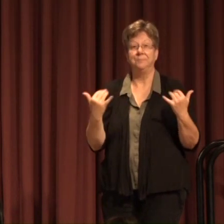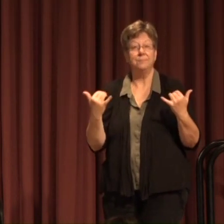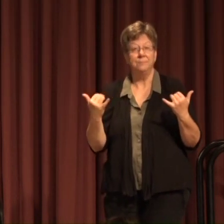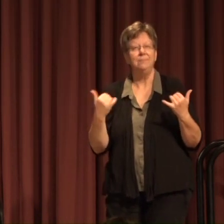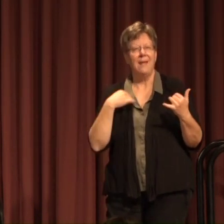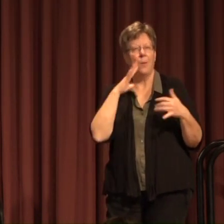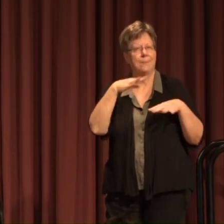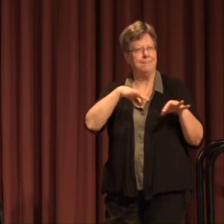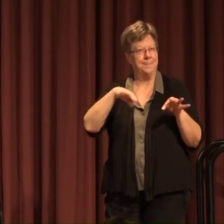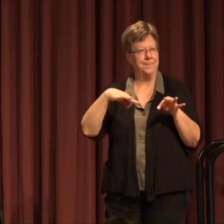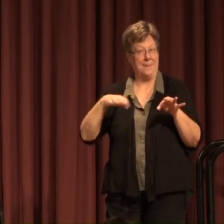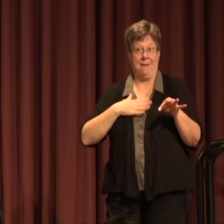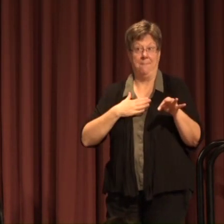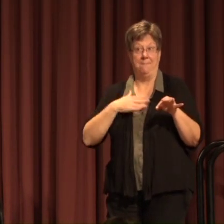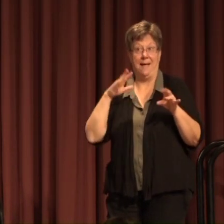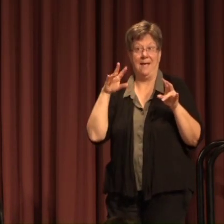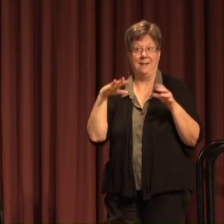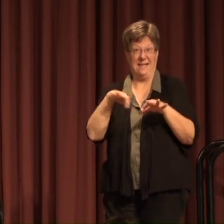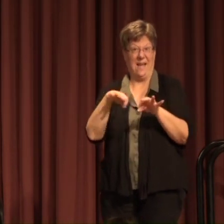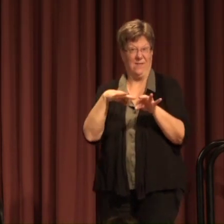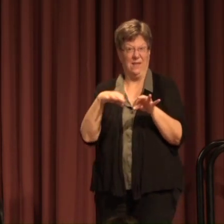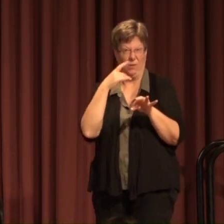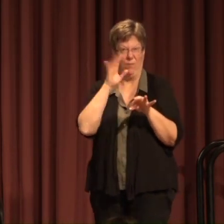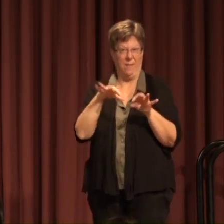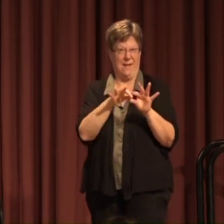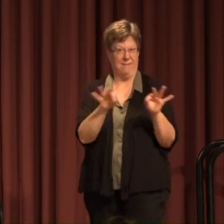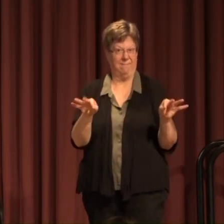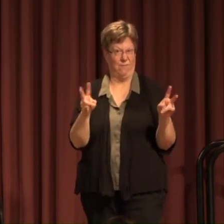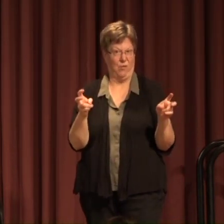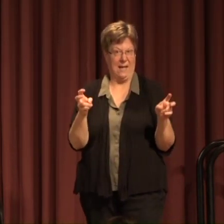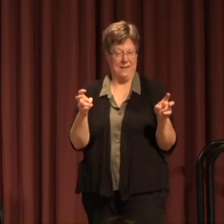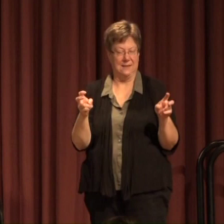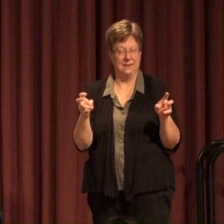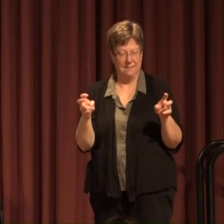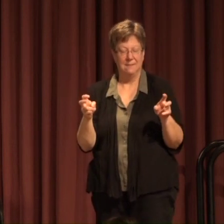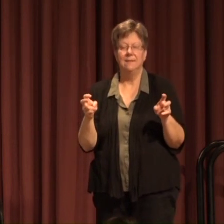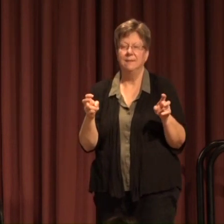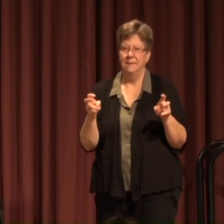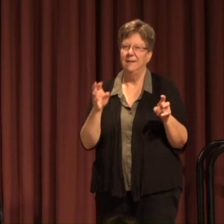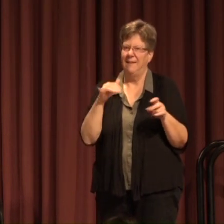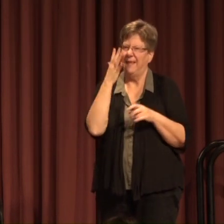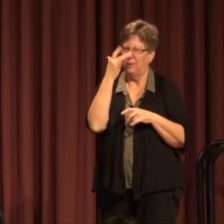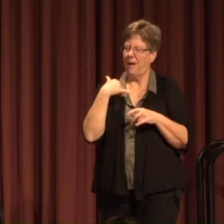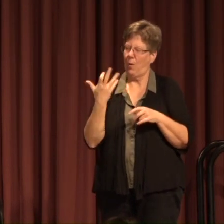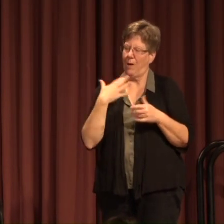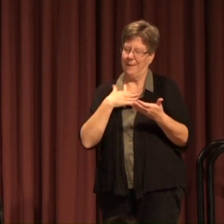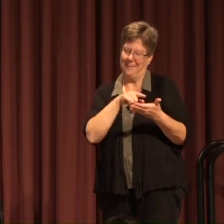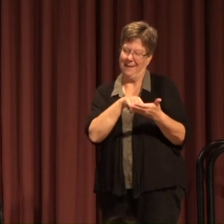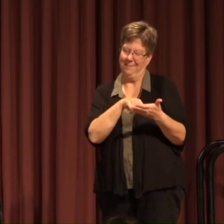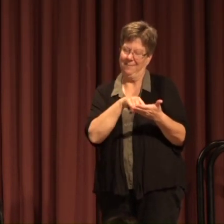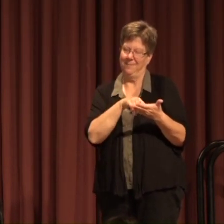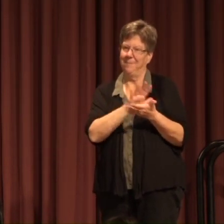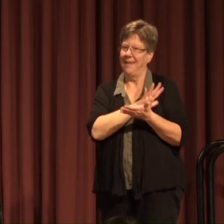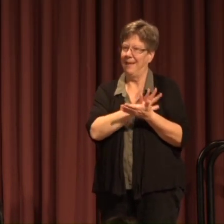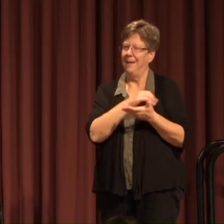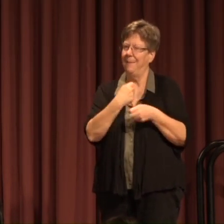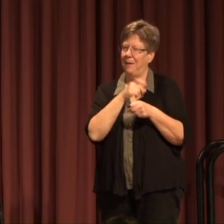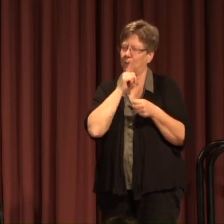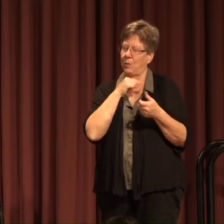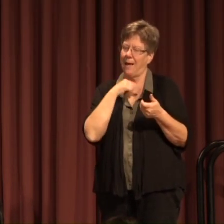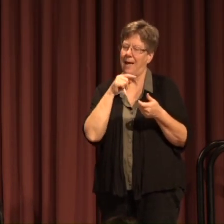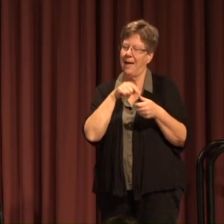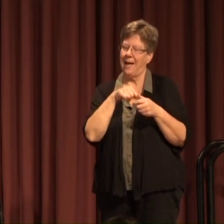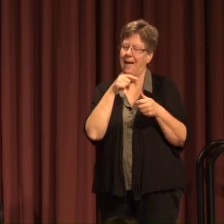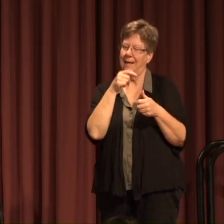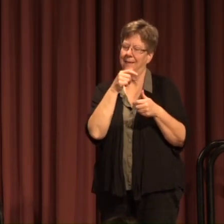a definition just my definition of that for you That's why I wanted my outline here to be sure that I touched on